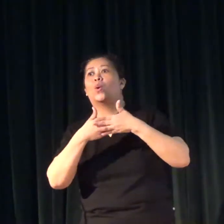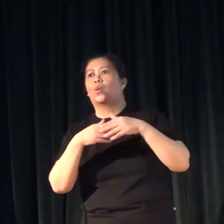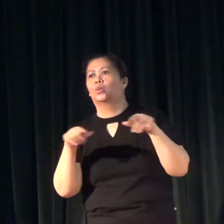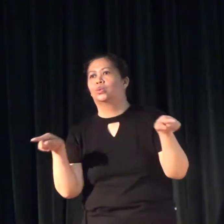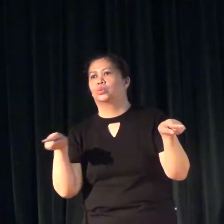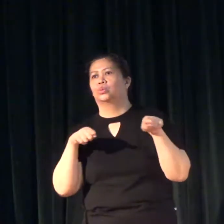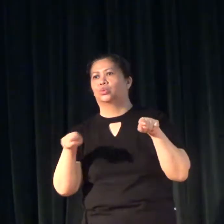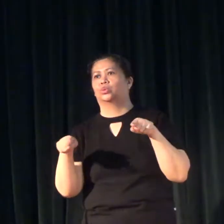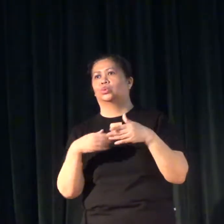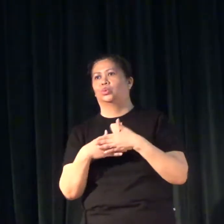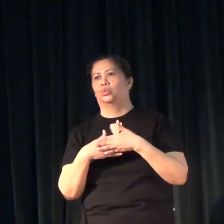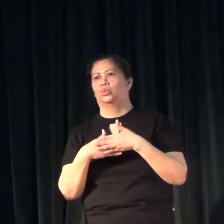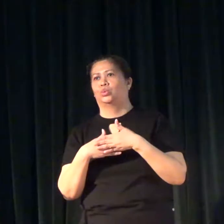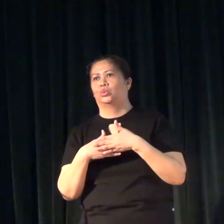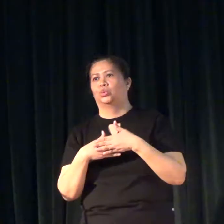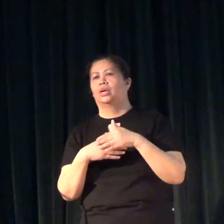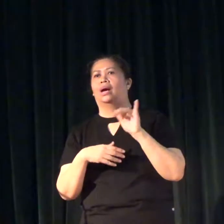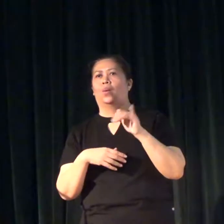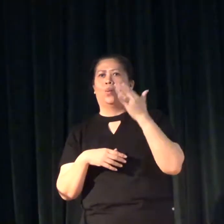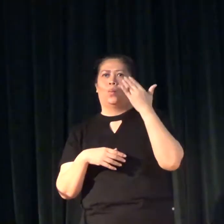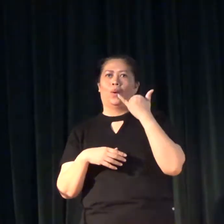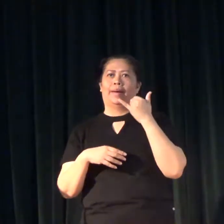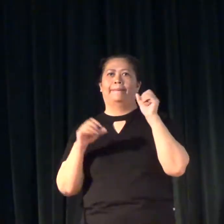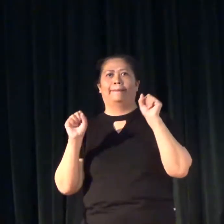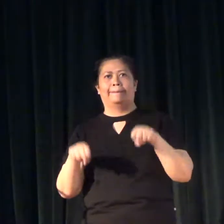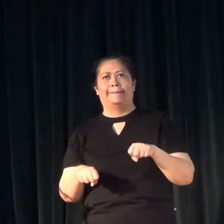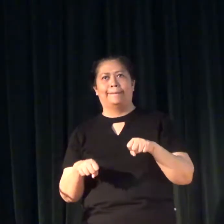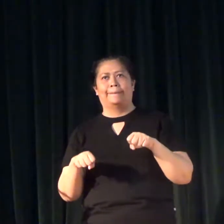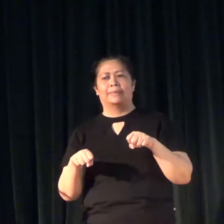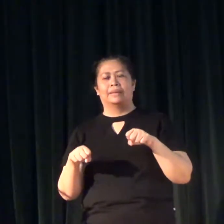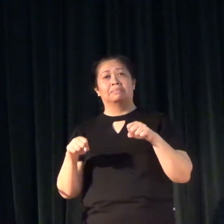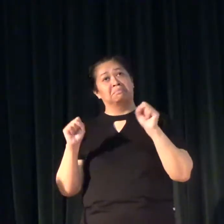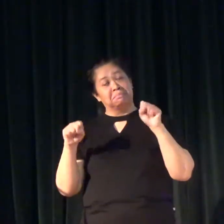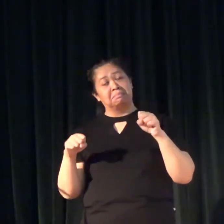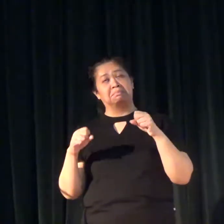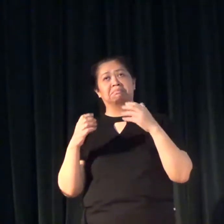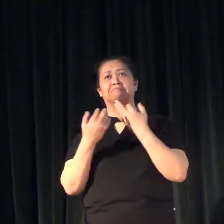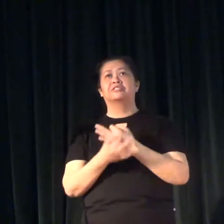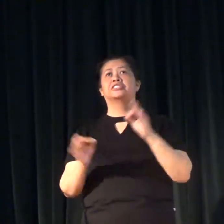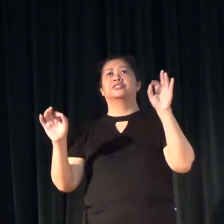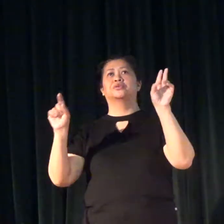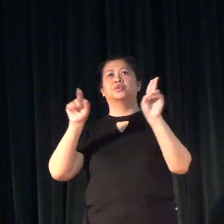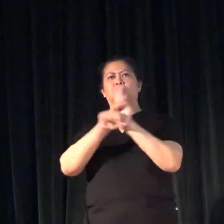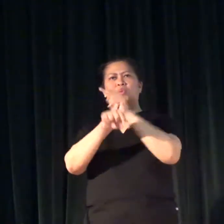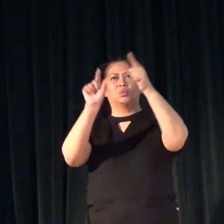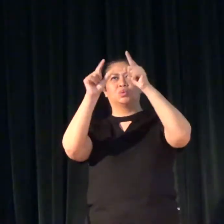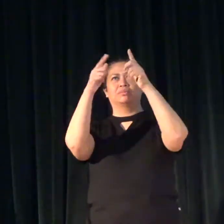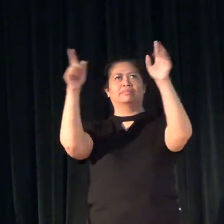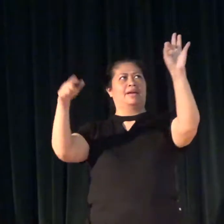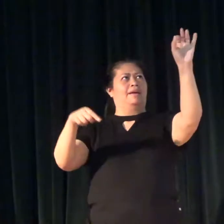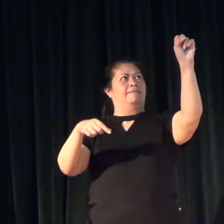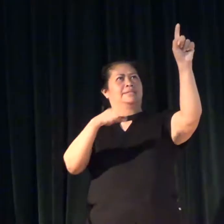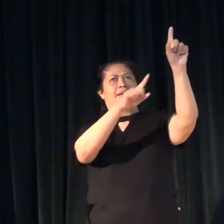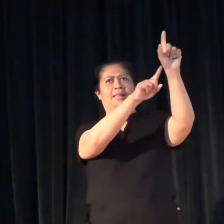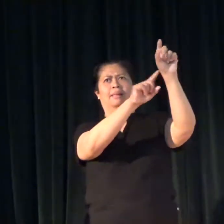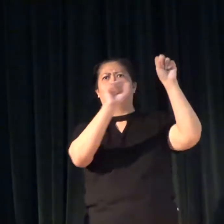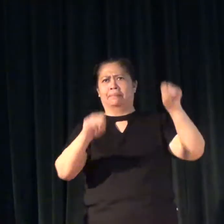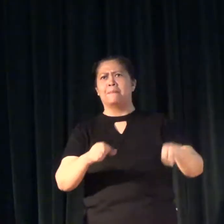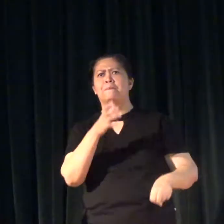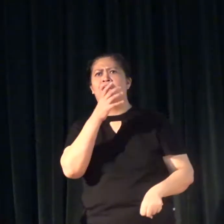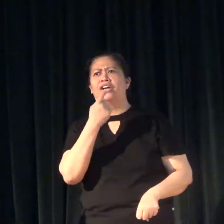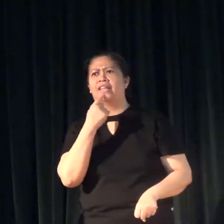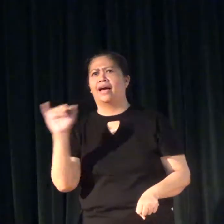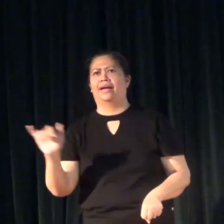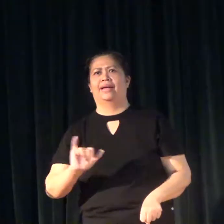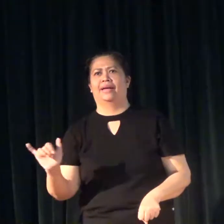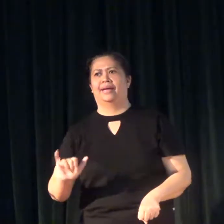language. And that's why we can liberally use that term, that FSL as mother